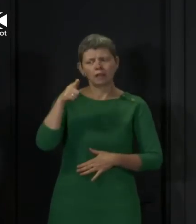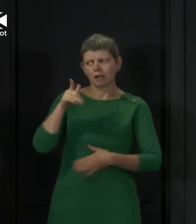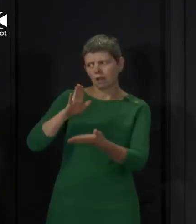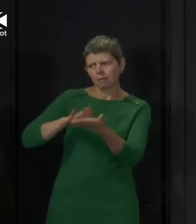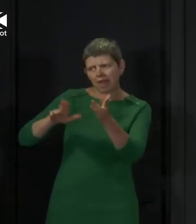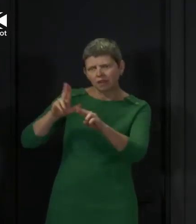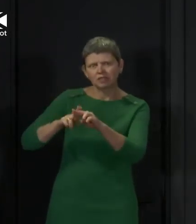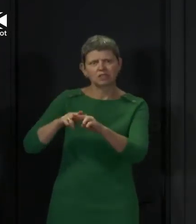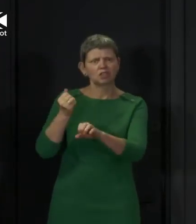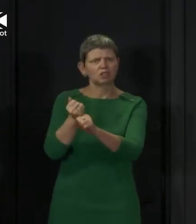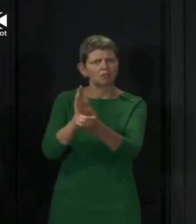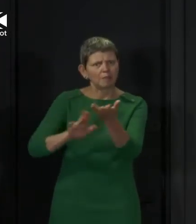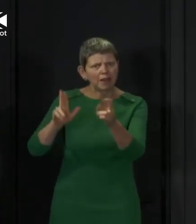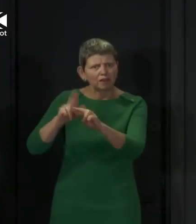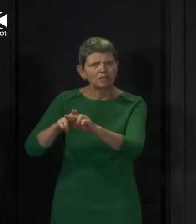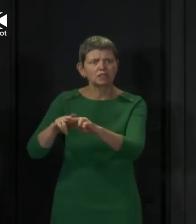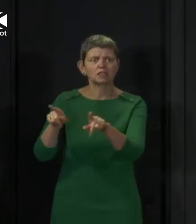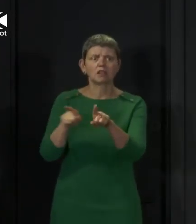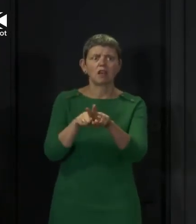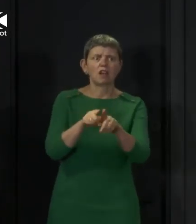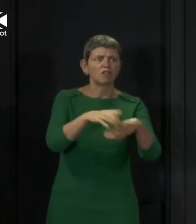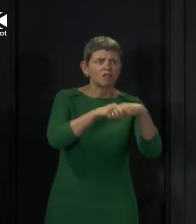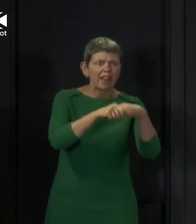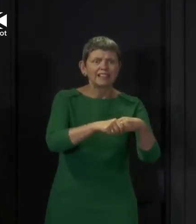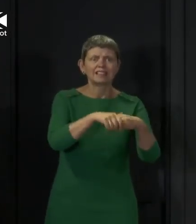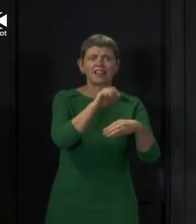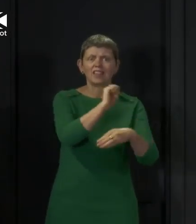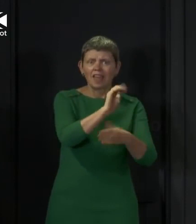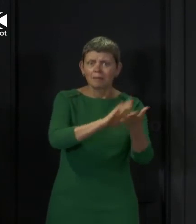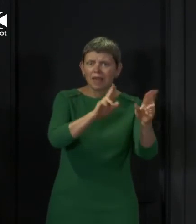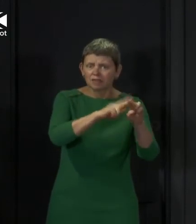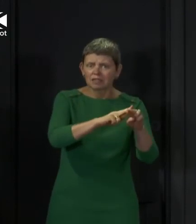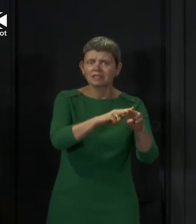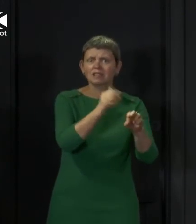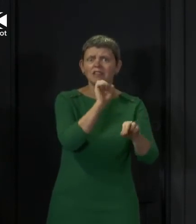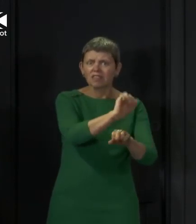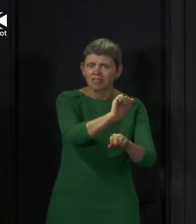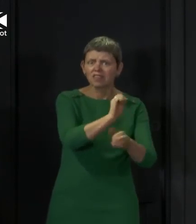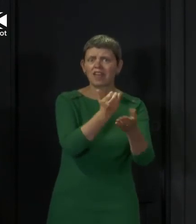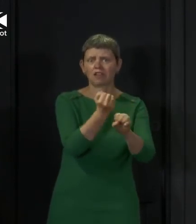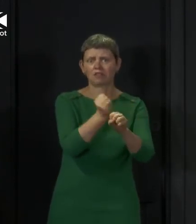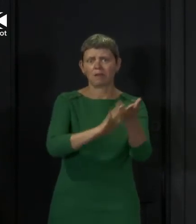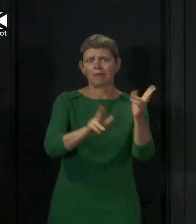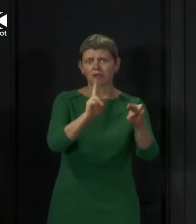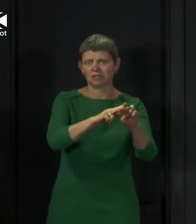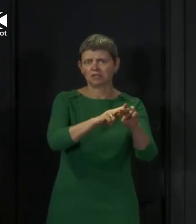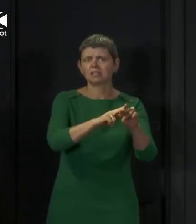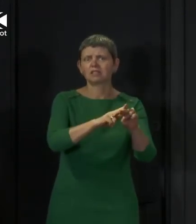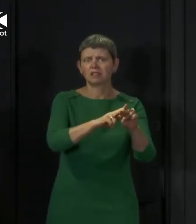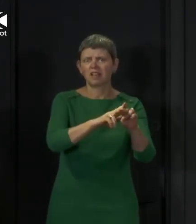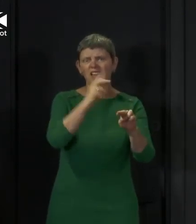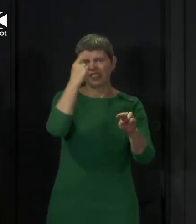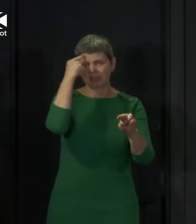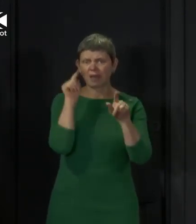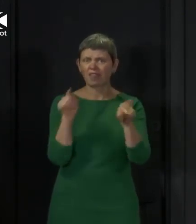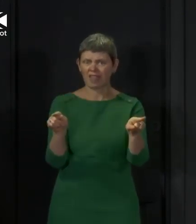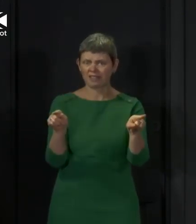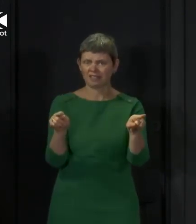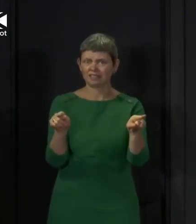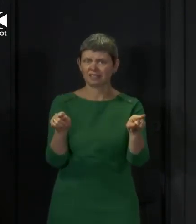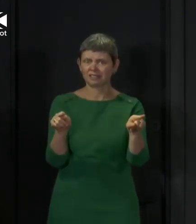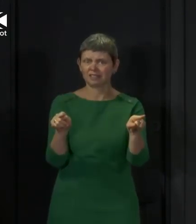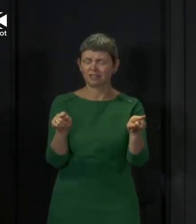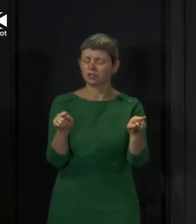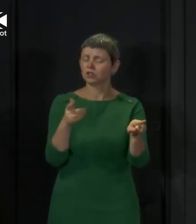and your grandparents and to your friends, parents and grandparents. Don't take risks that you could end up regretting and